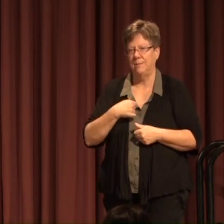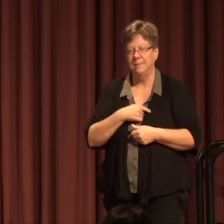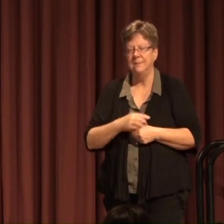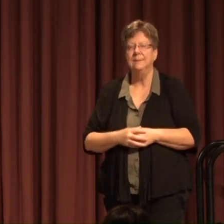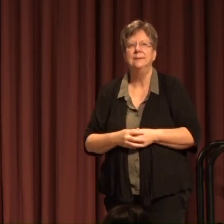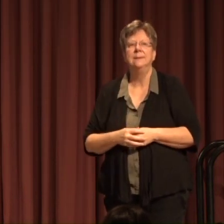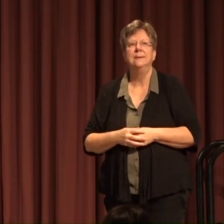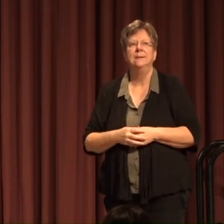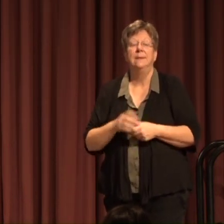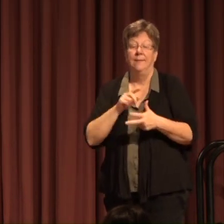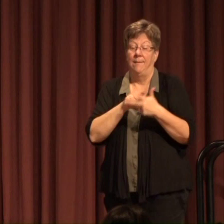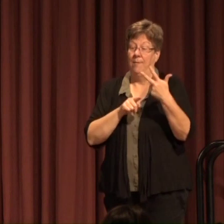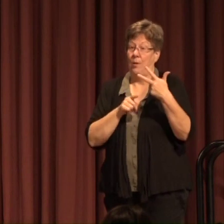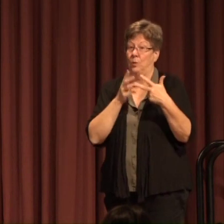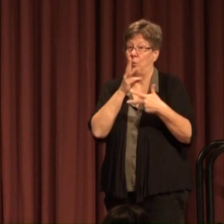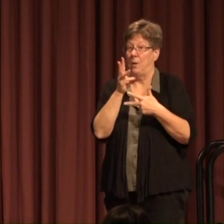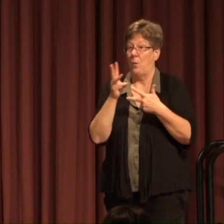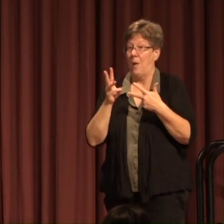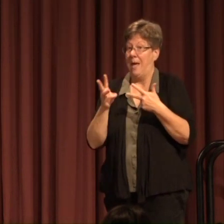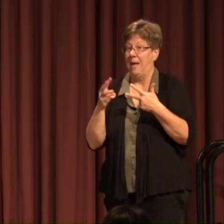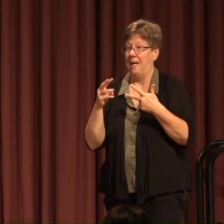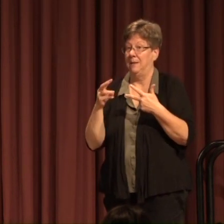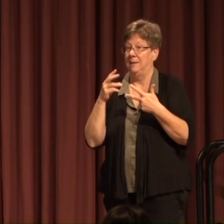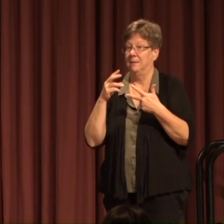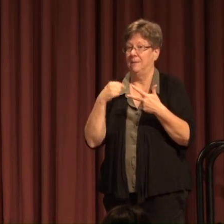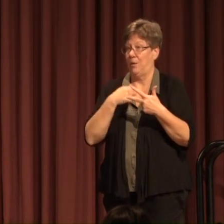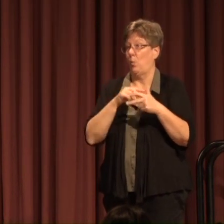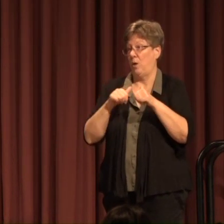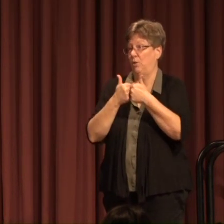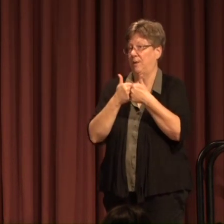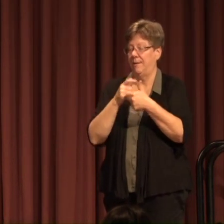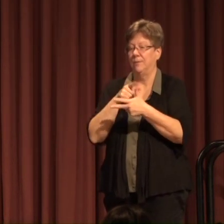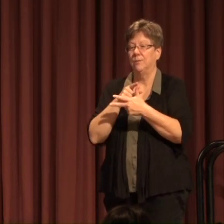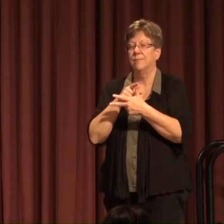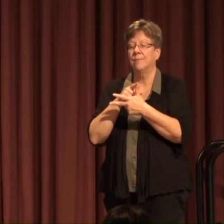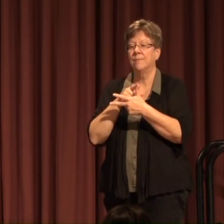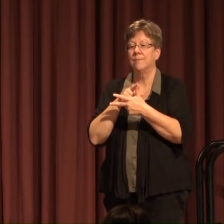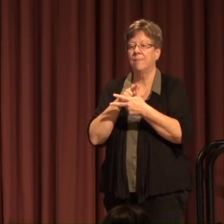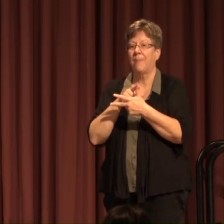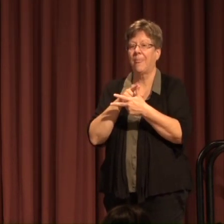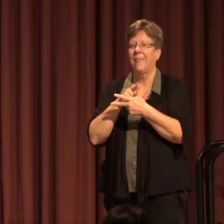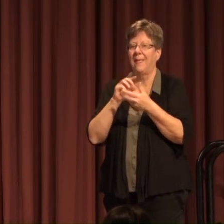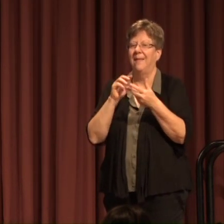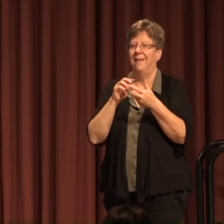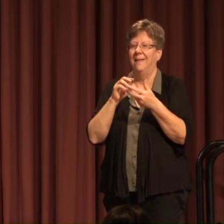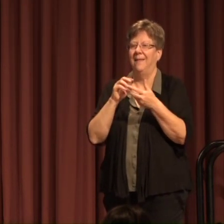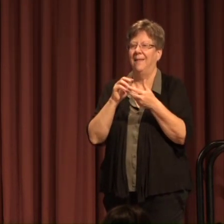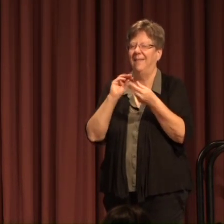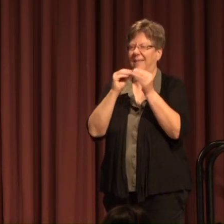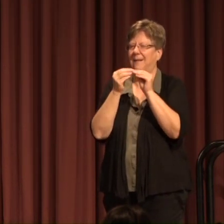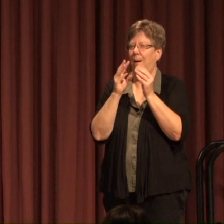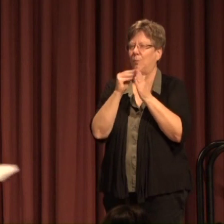Three ways that we are challenged One, enrollment management